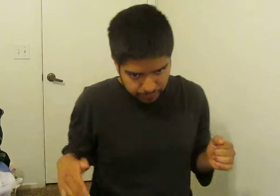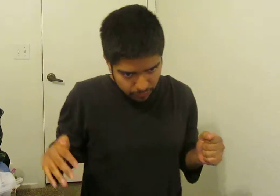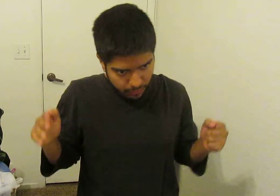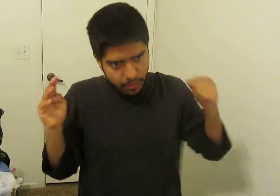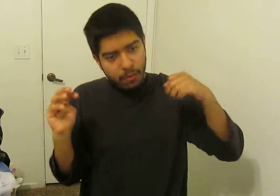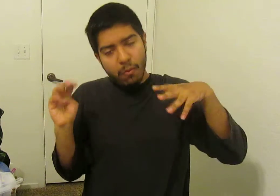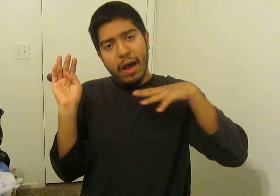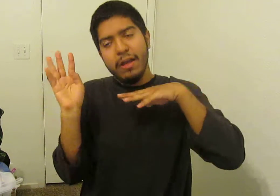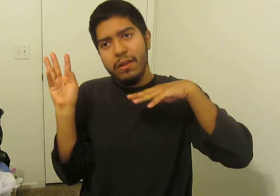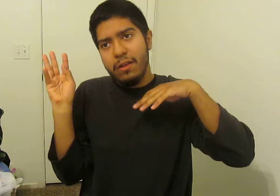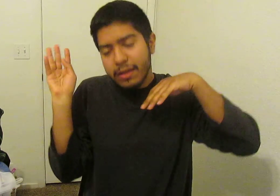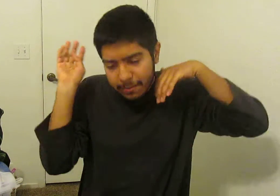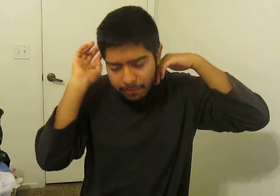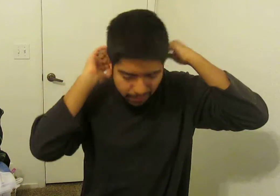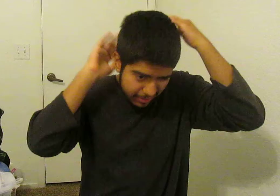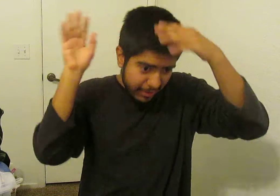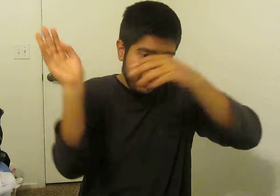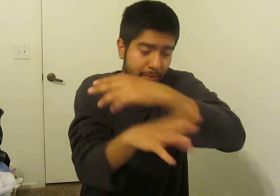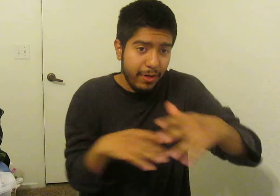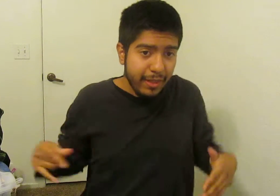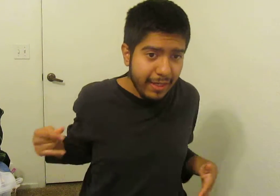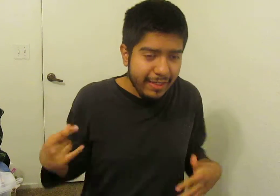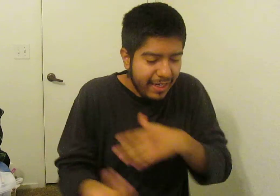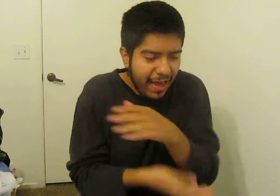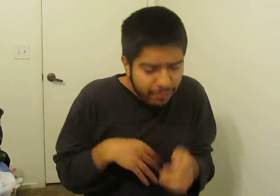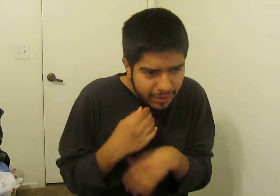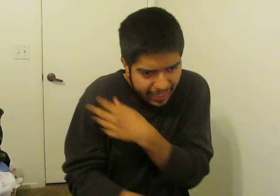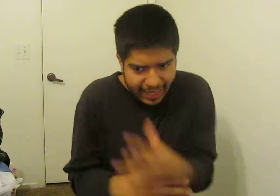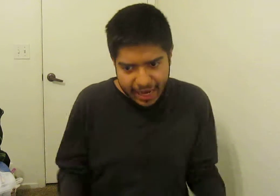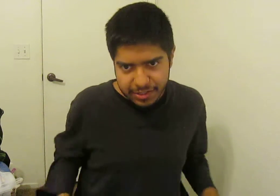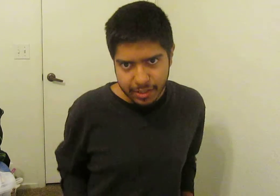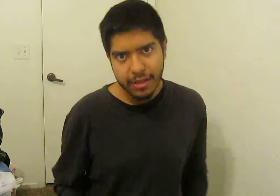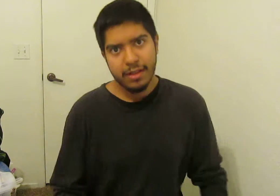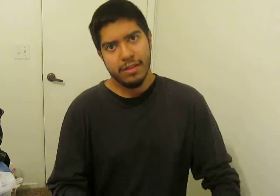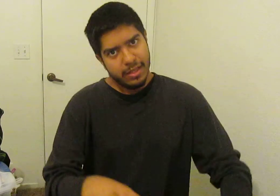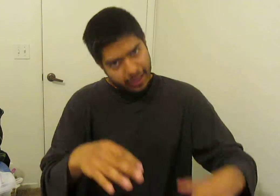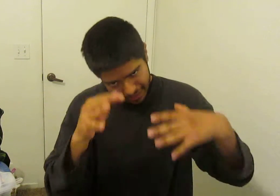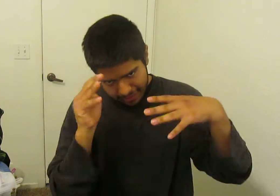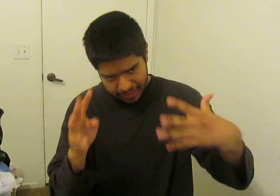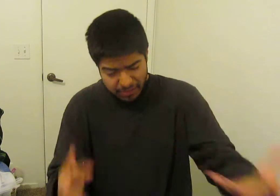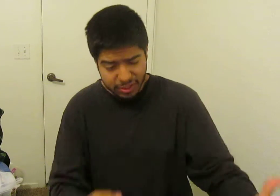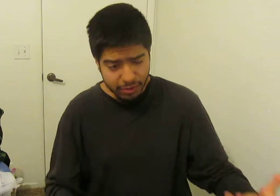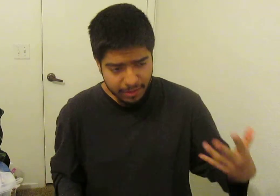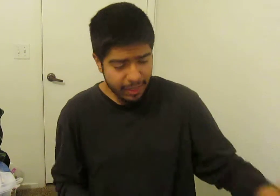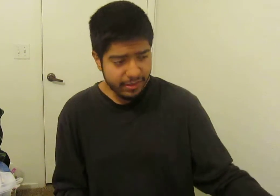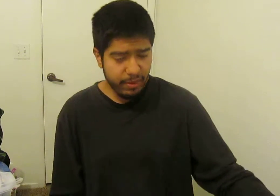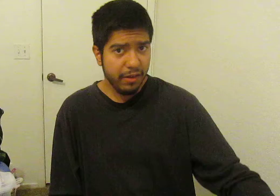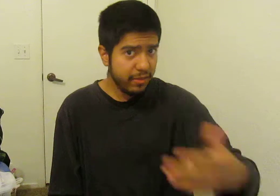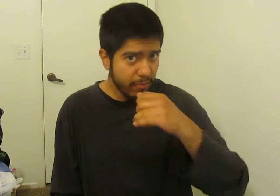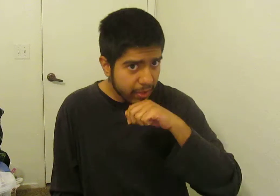while it wasn't really, didn't have really any action, this episode was immensely better than some of